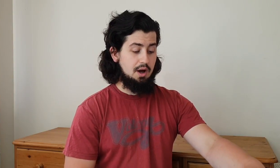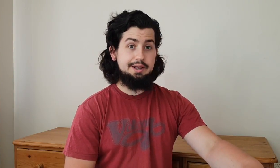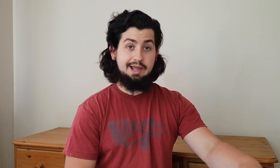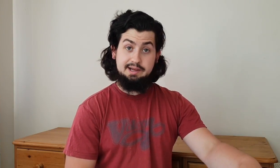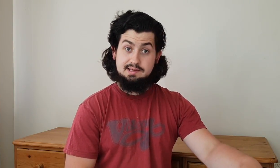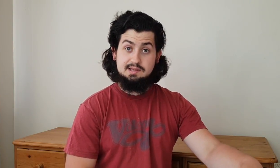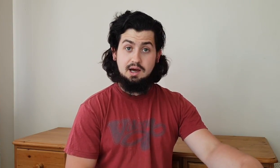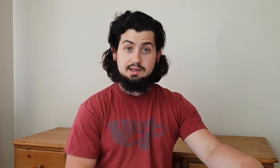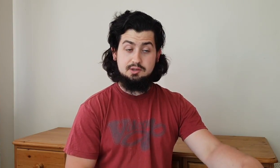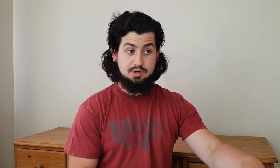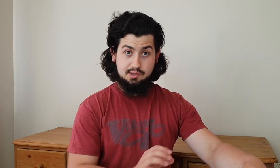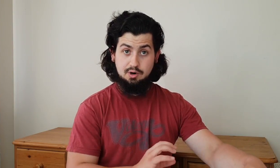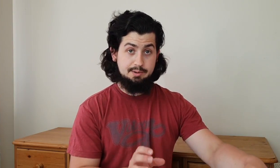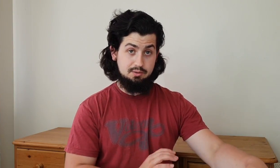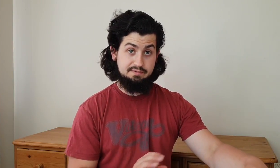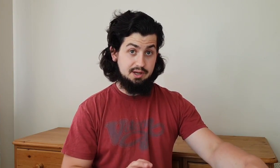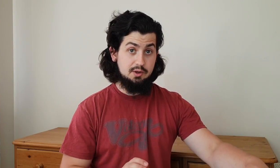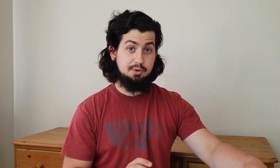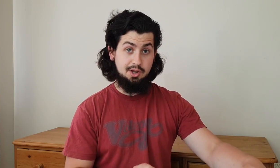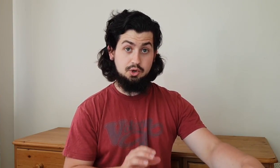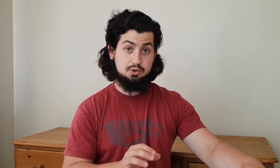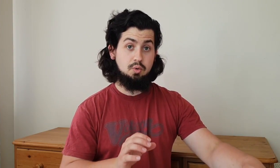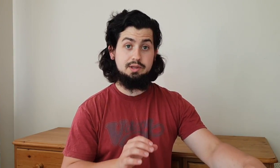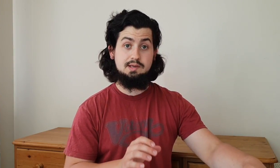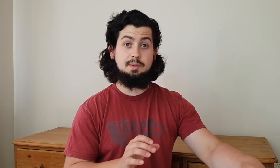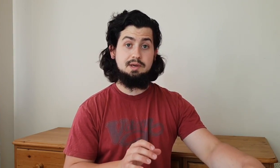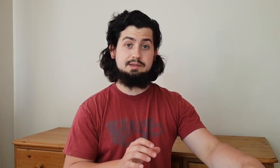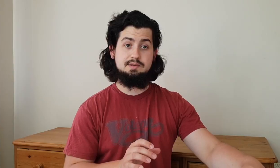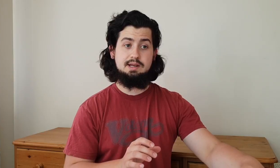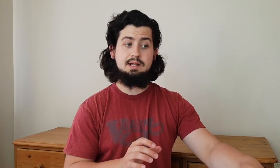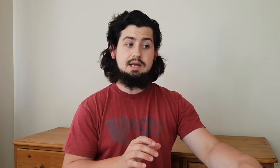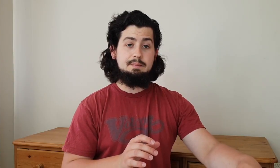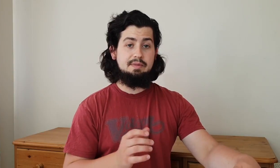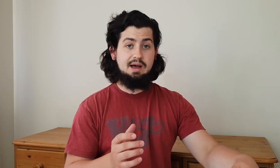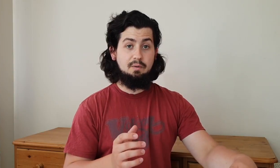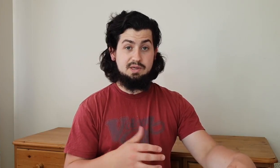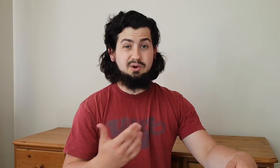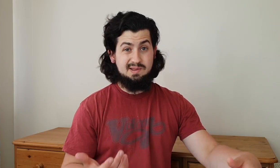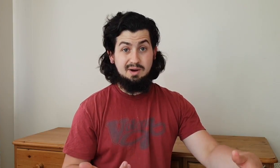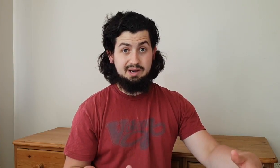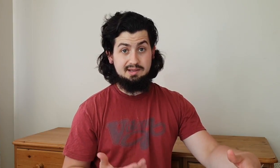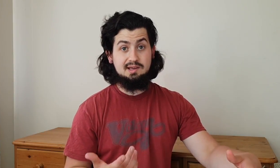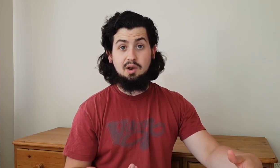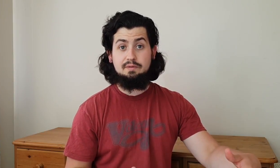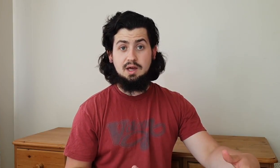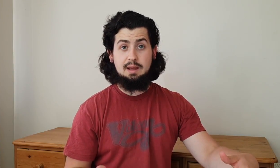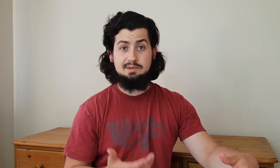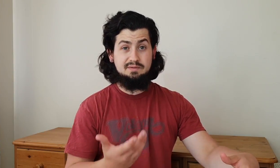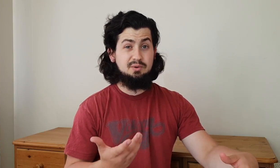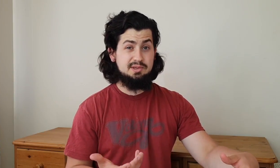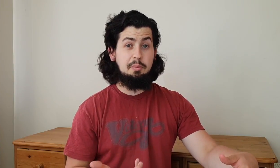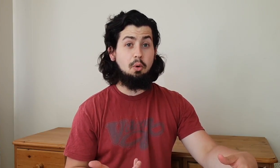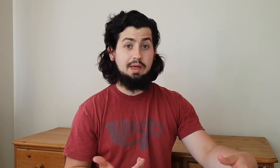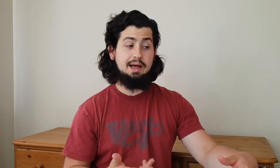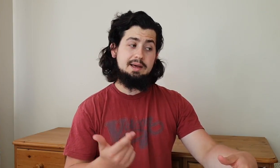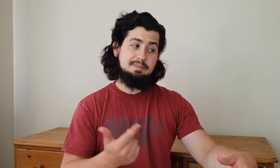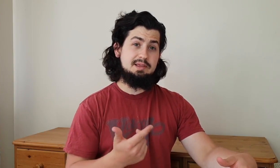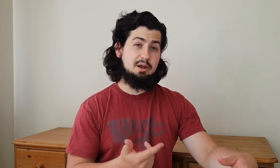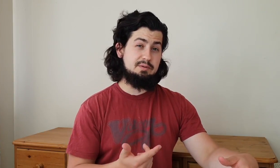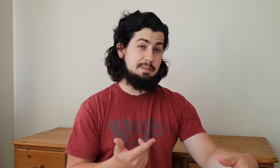I'd like to start transcribing all the videos putting like good quality subtitles in but that obviously costs money it takes a lot of time so if you want to support that please head over to my